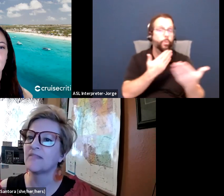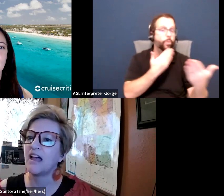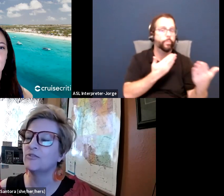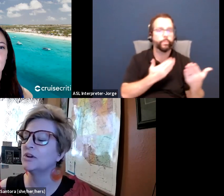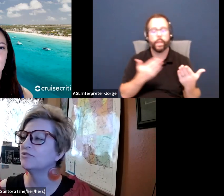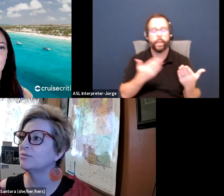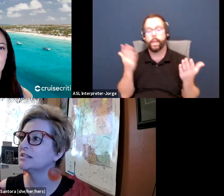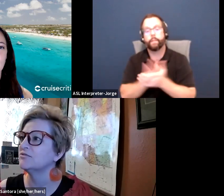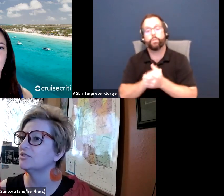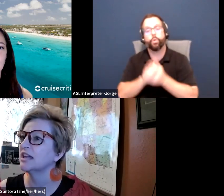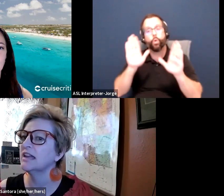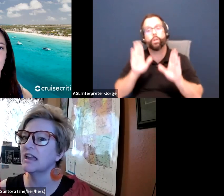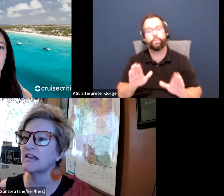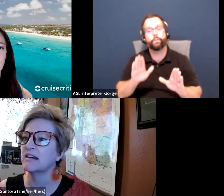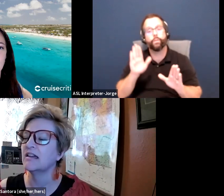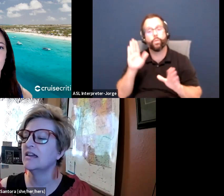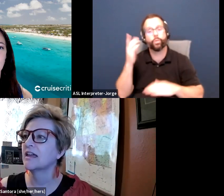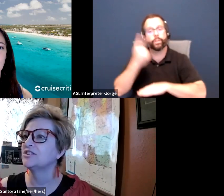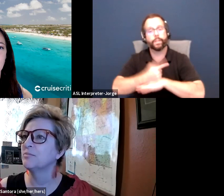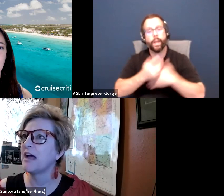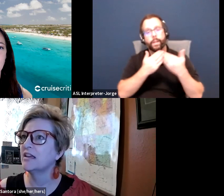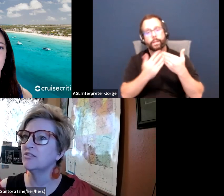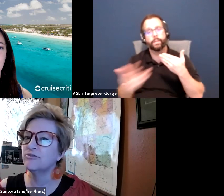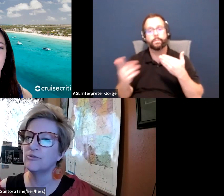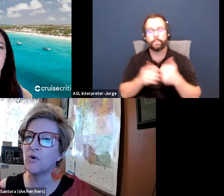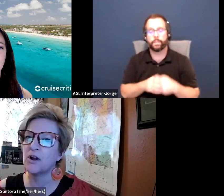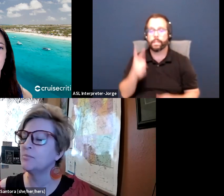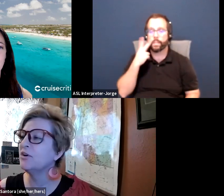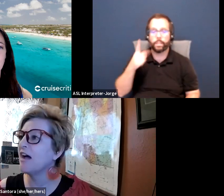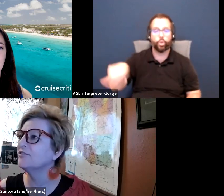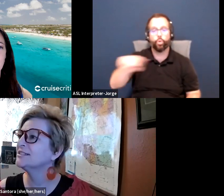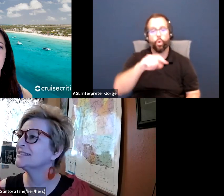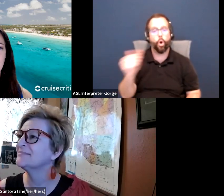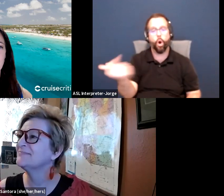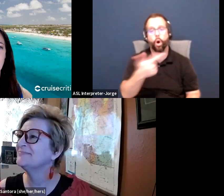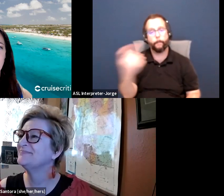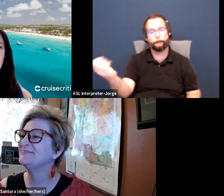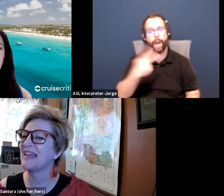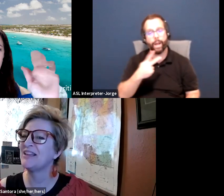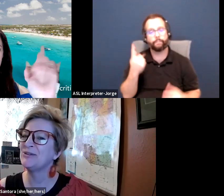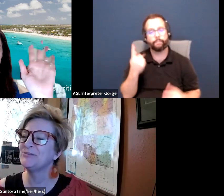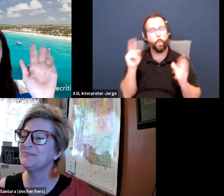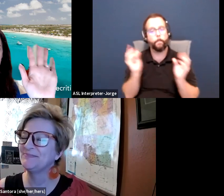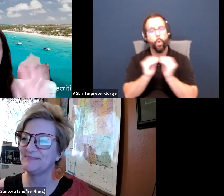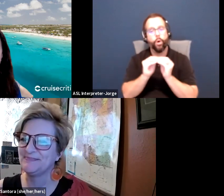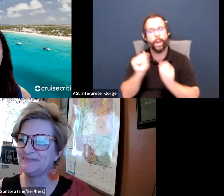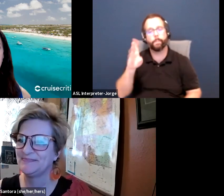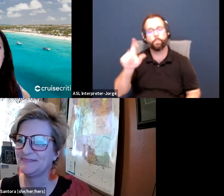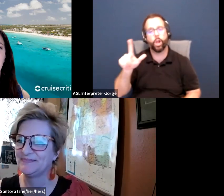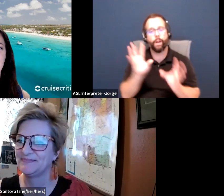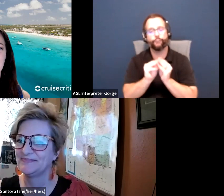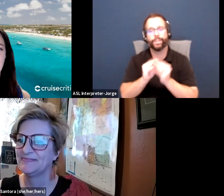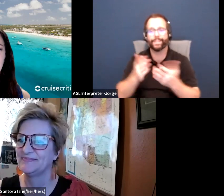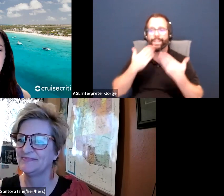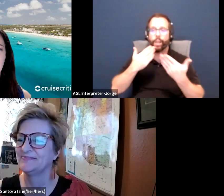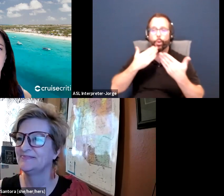have a wonderful rest of your day. And catch you back here for more April conference. Thank you. Thank